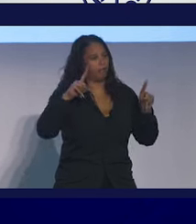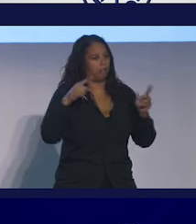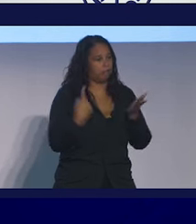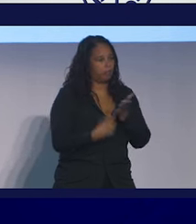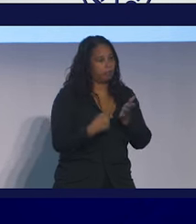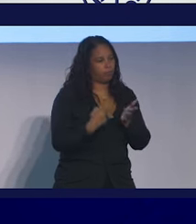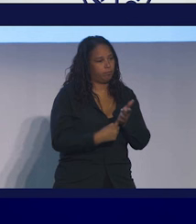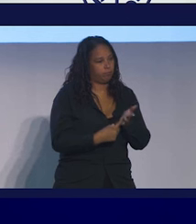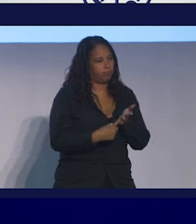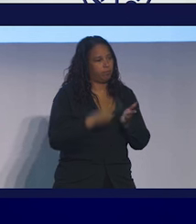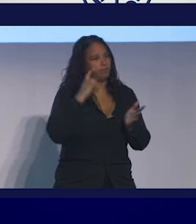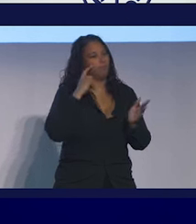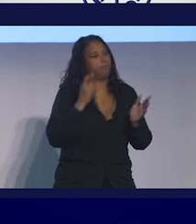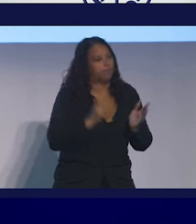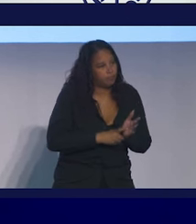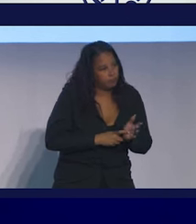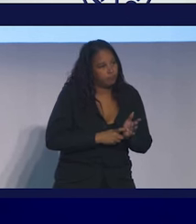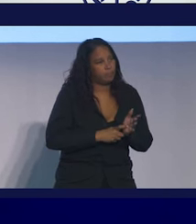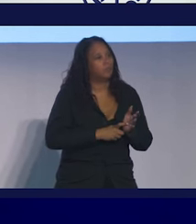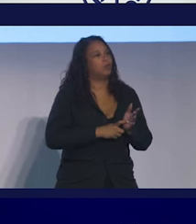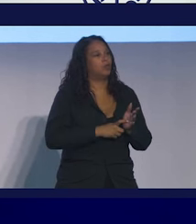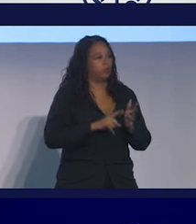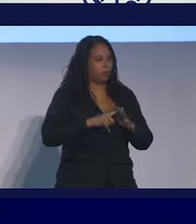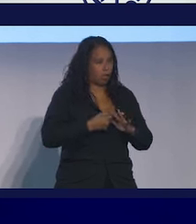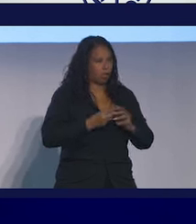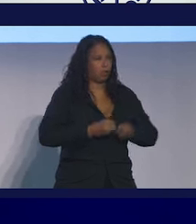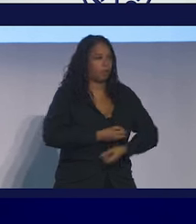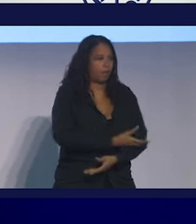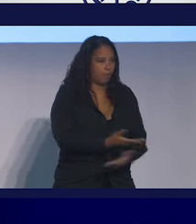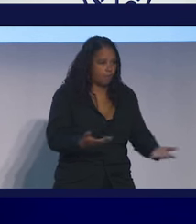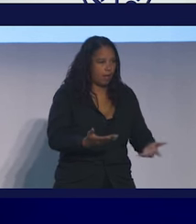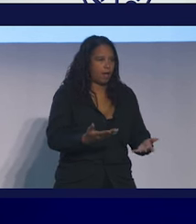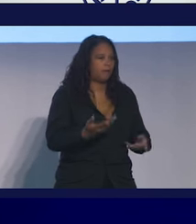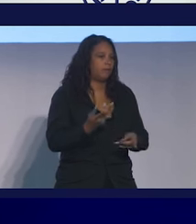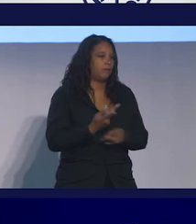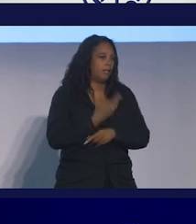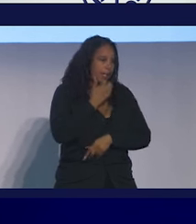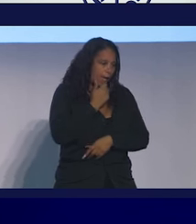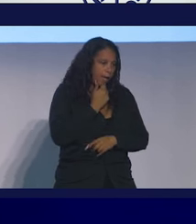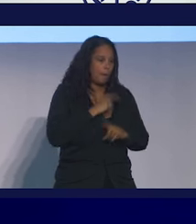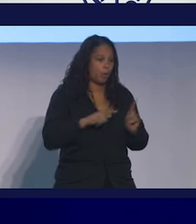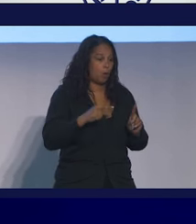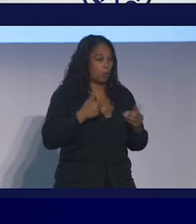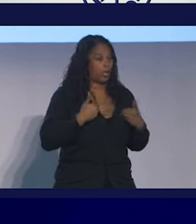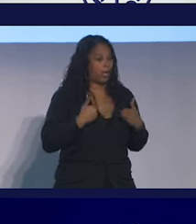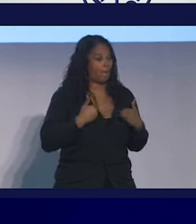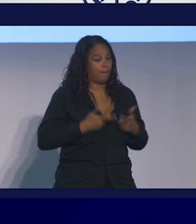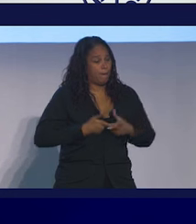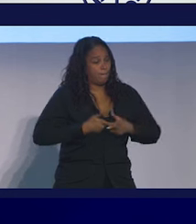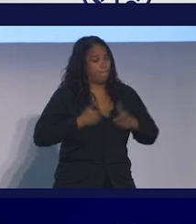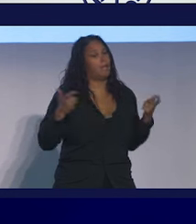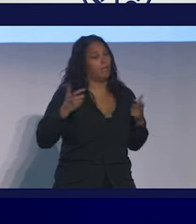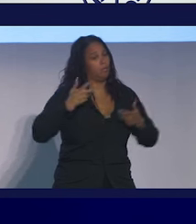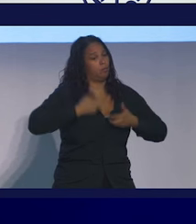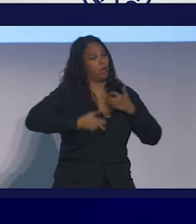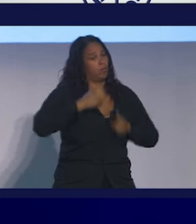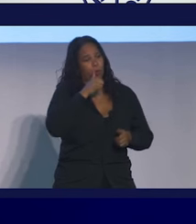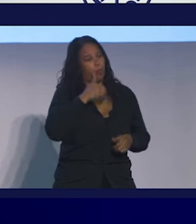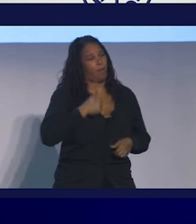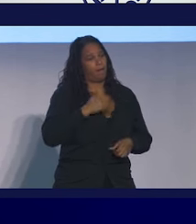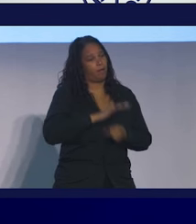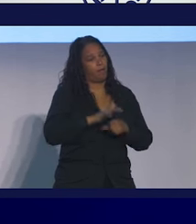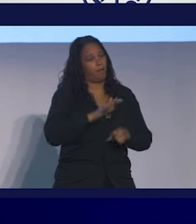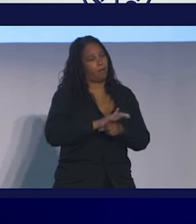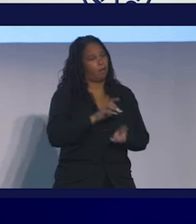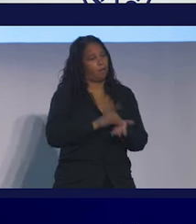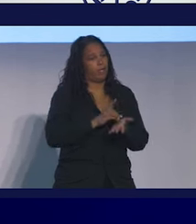and truly starting to provide care but we have an access gap we have a major problem we do not have enough providers to care